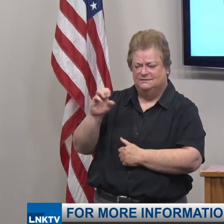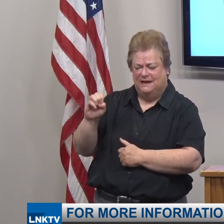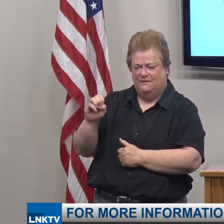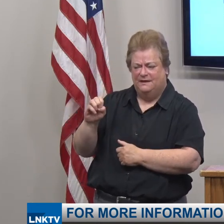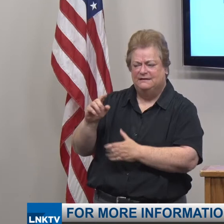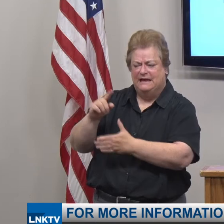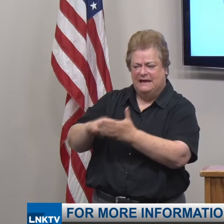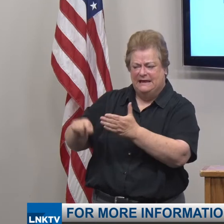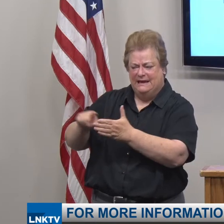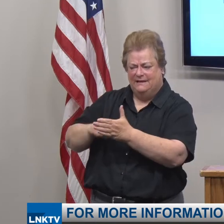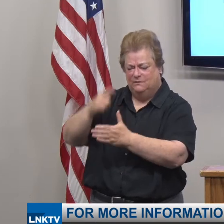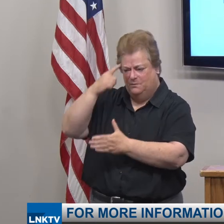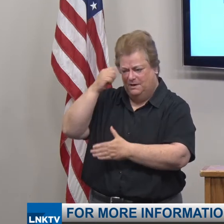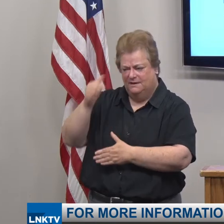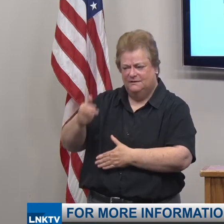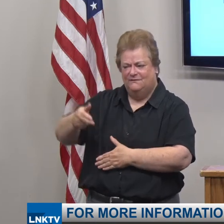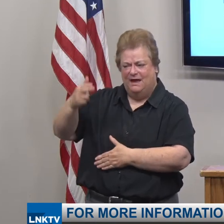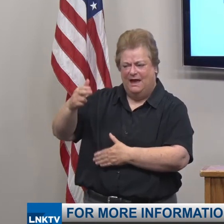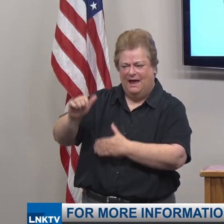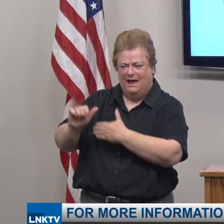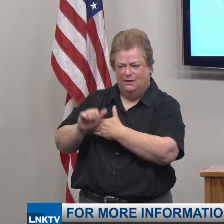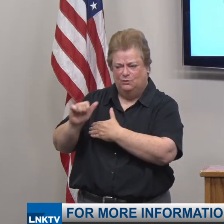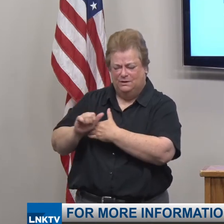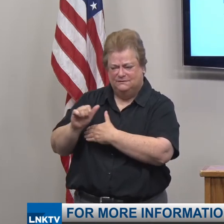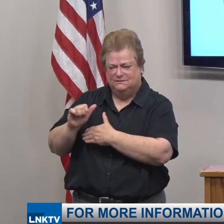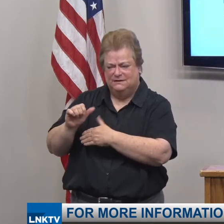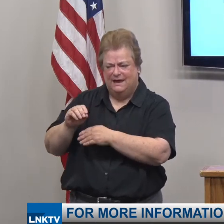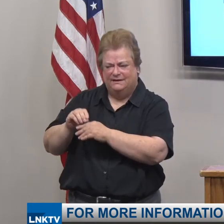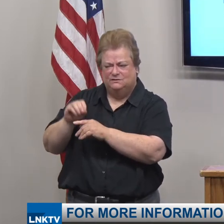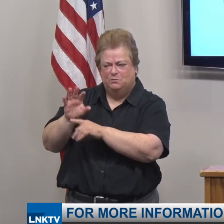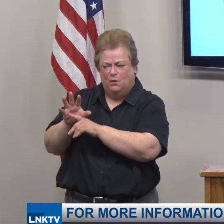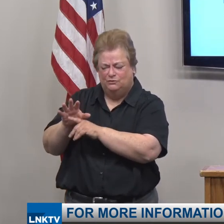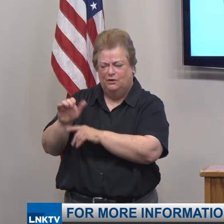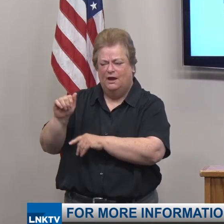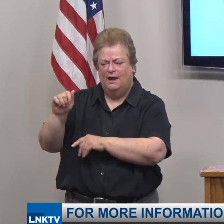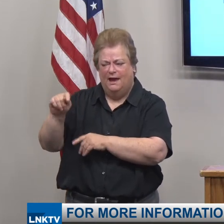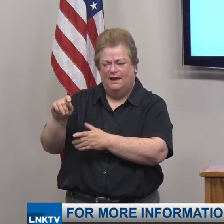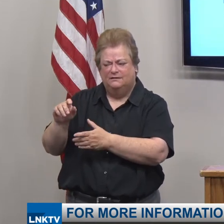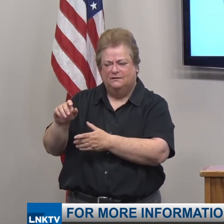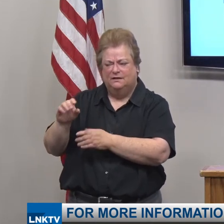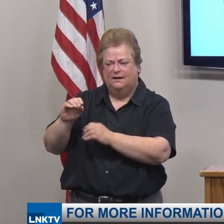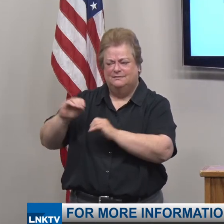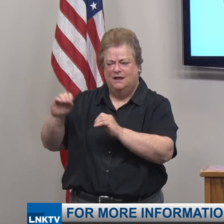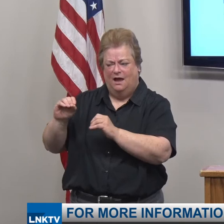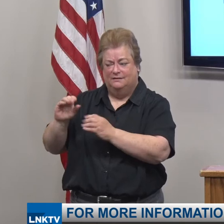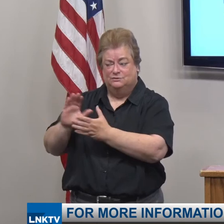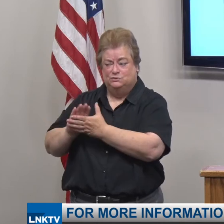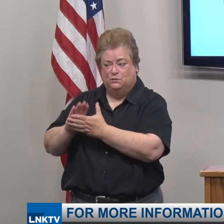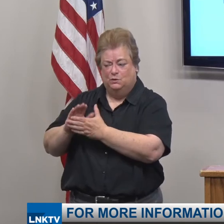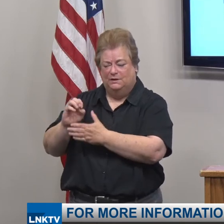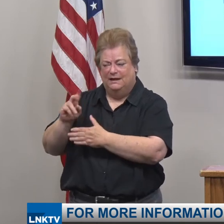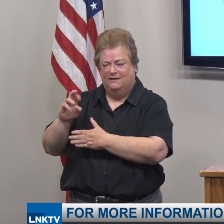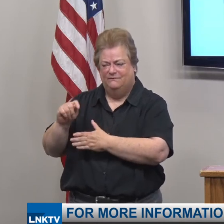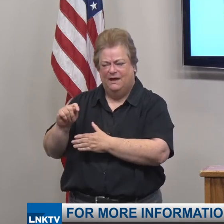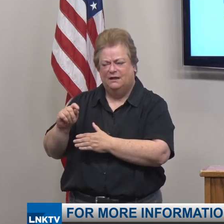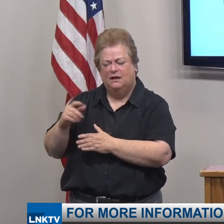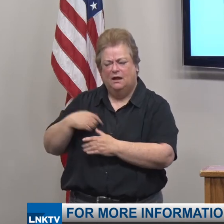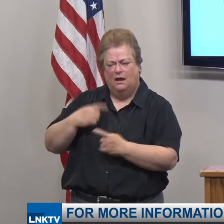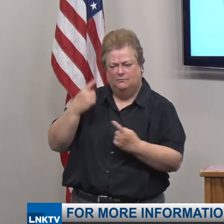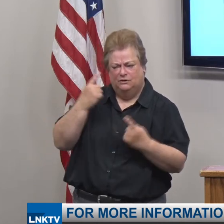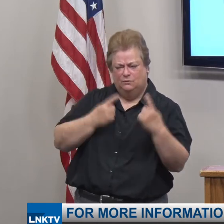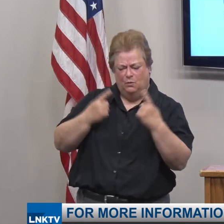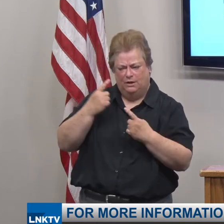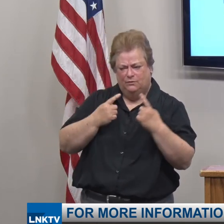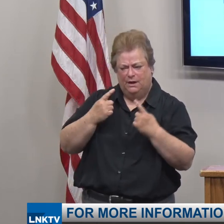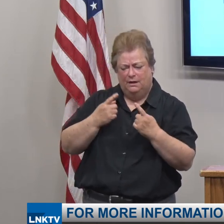high-risk exposure at a non-school event. And LPS said they're working with the health department to do contact tracing. was just wondering,